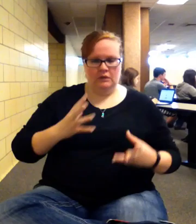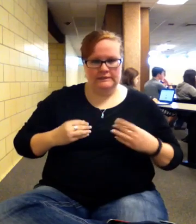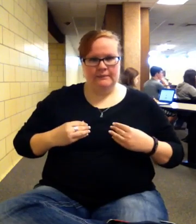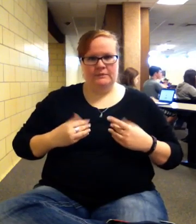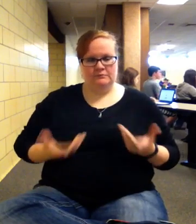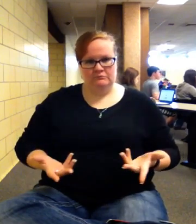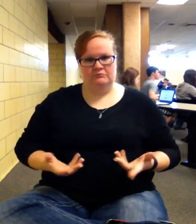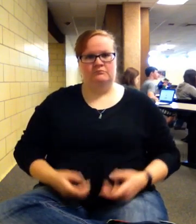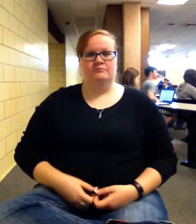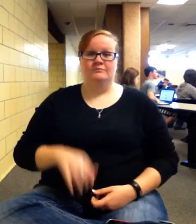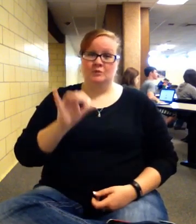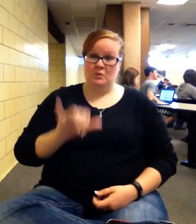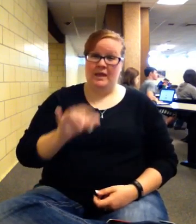So that would be a concept there.